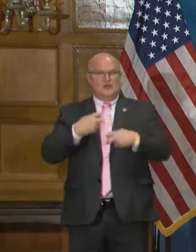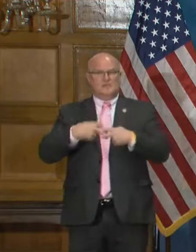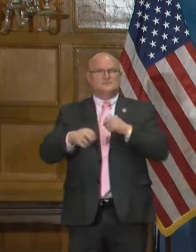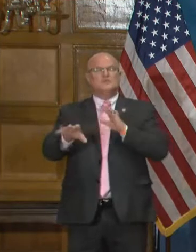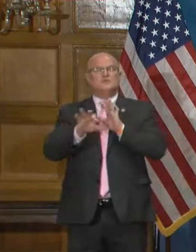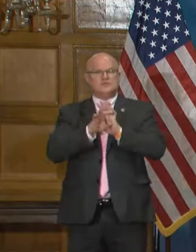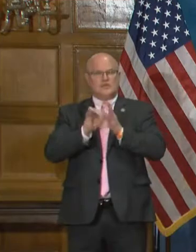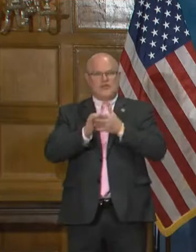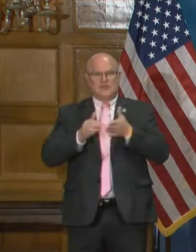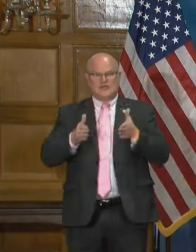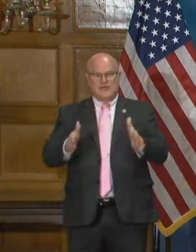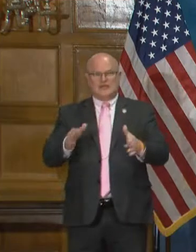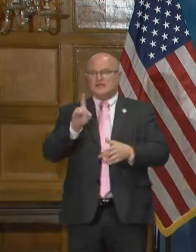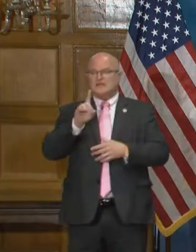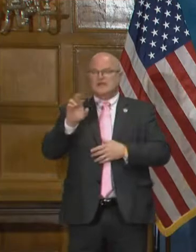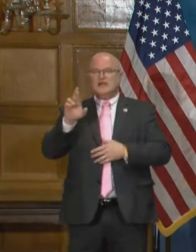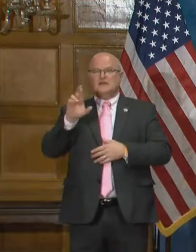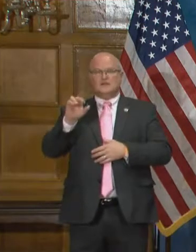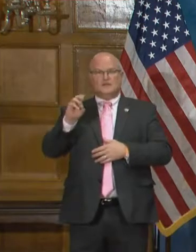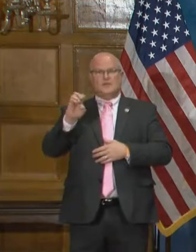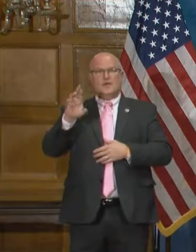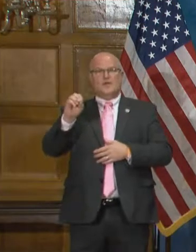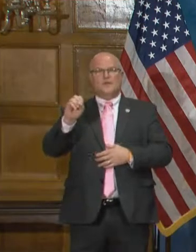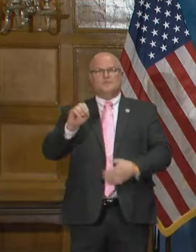chose to take that path. Dr. Romero.